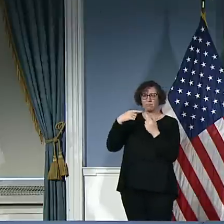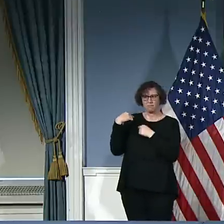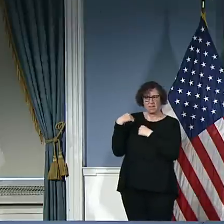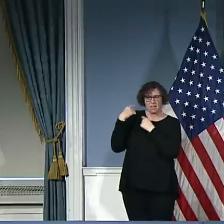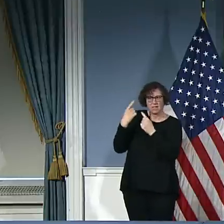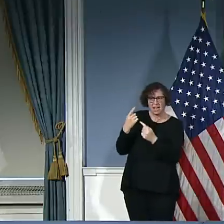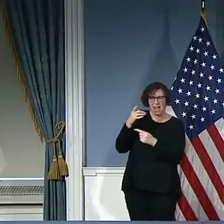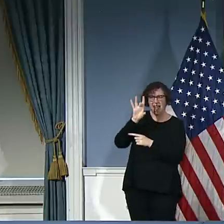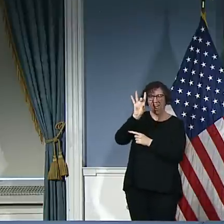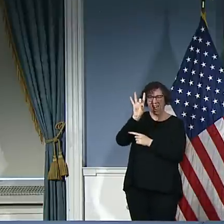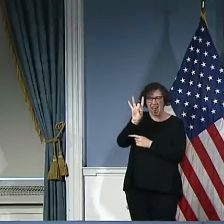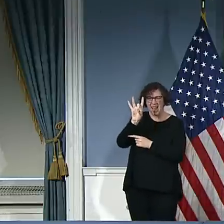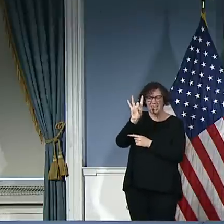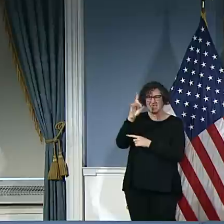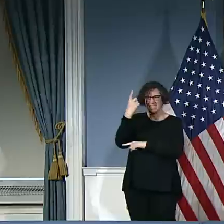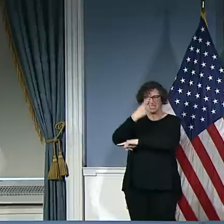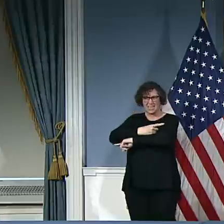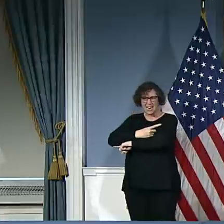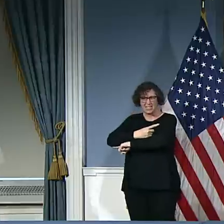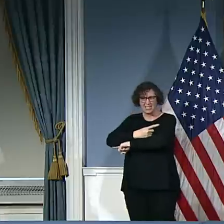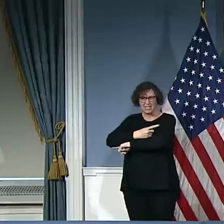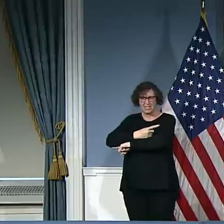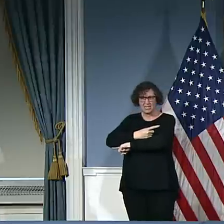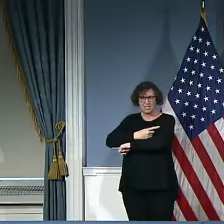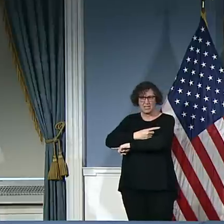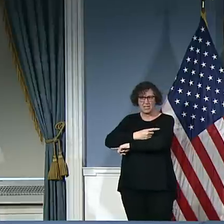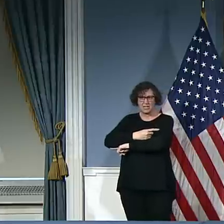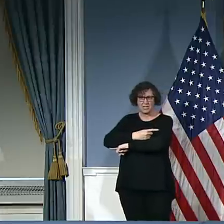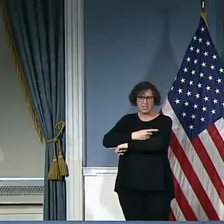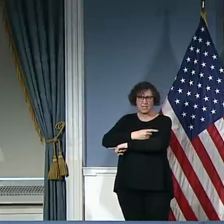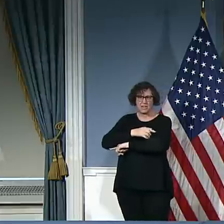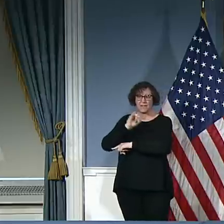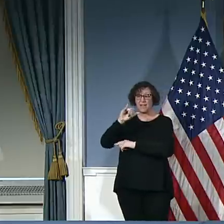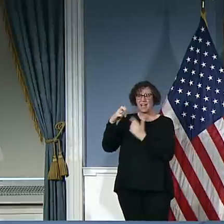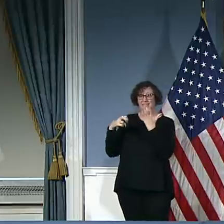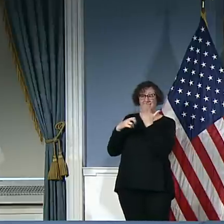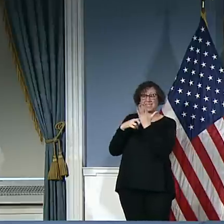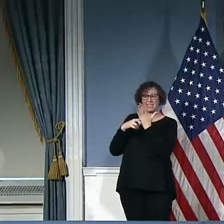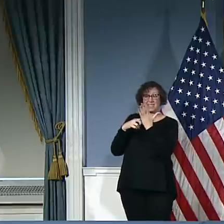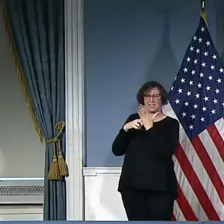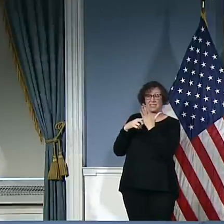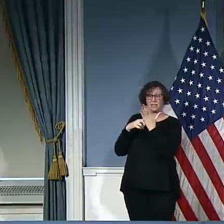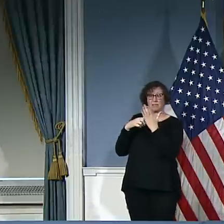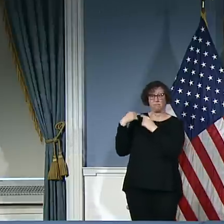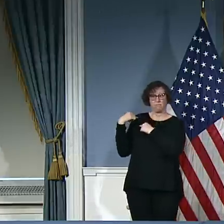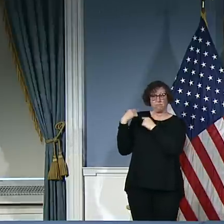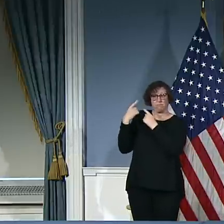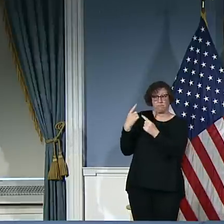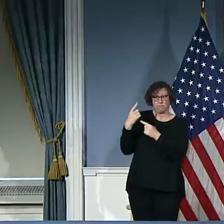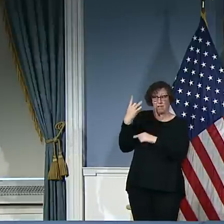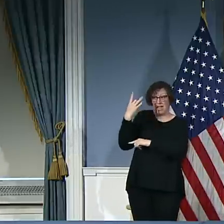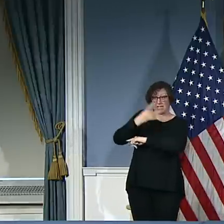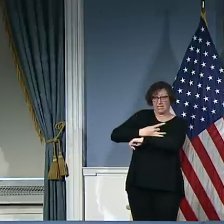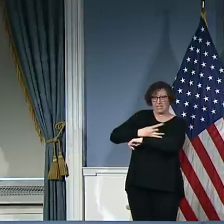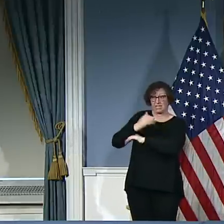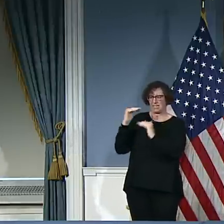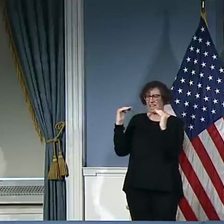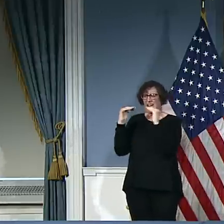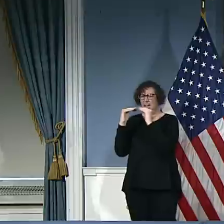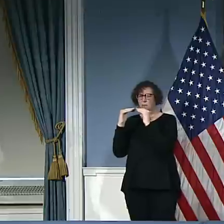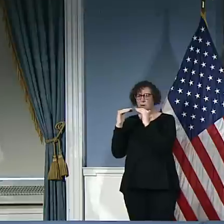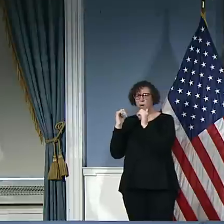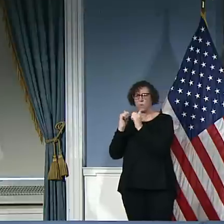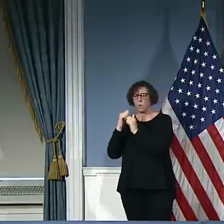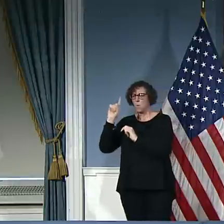there were tens of thousands, if not hundreds of thousands, more cars on the road. So I guess the question I'm asking first, Commissioner, can I get your reaction to that